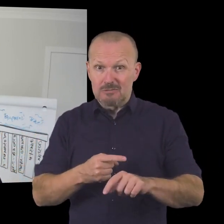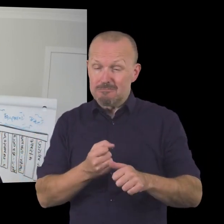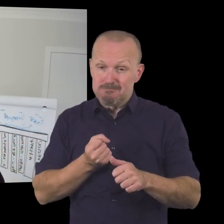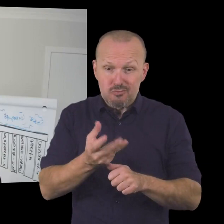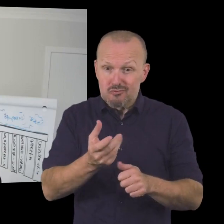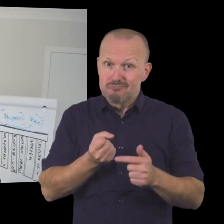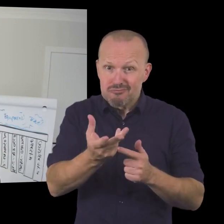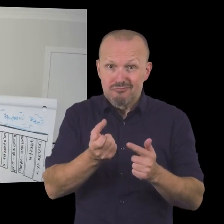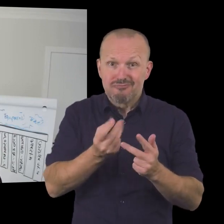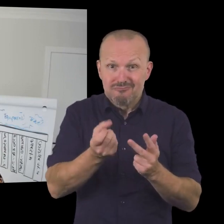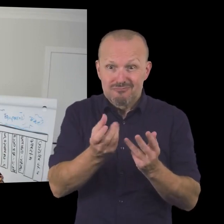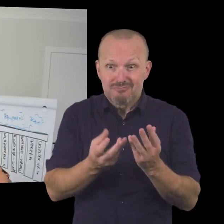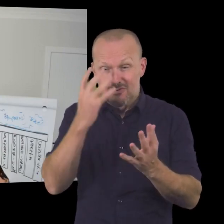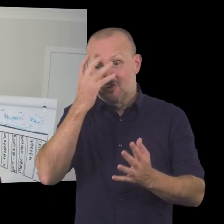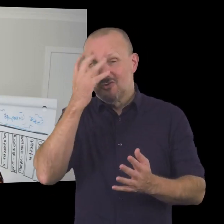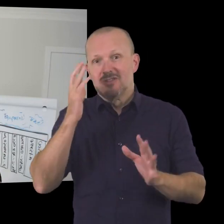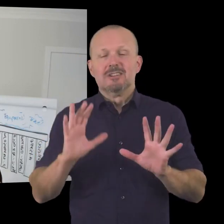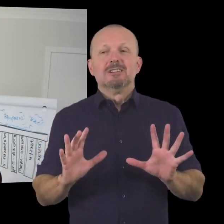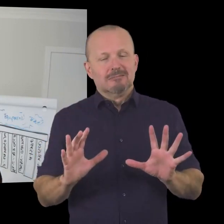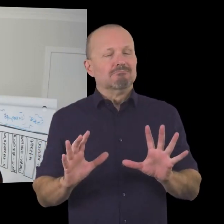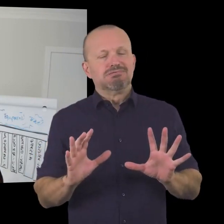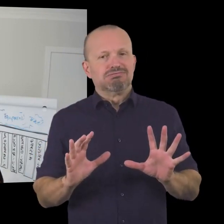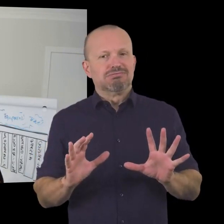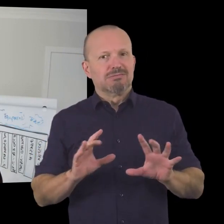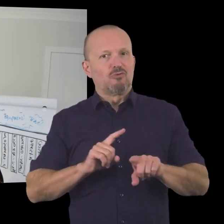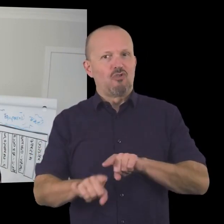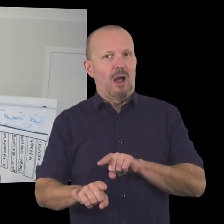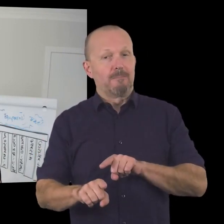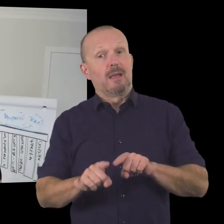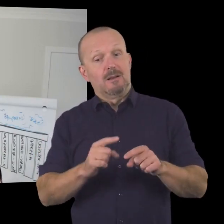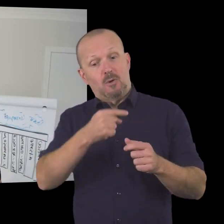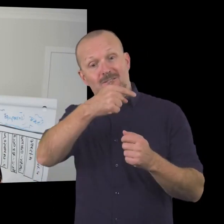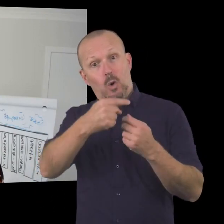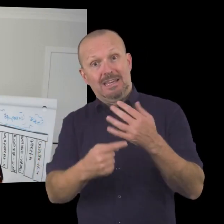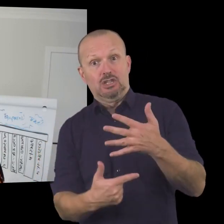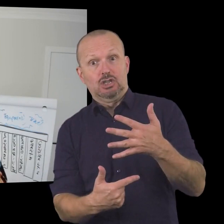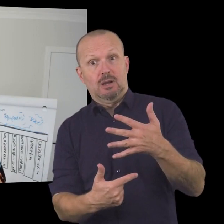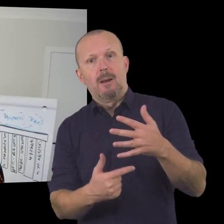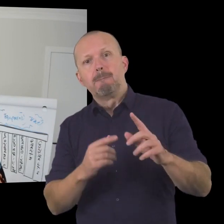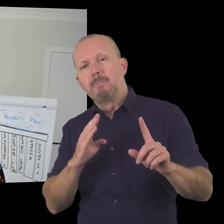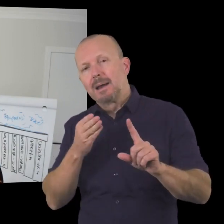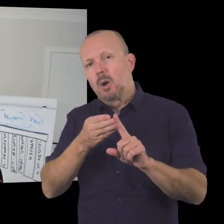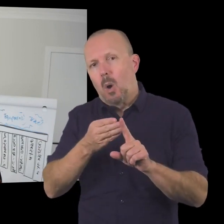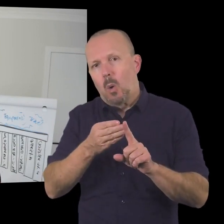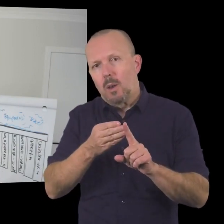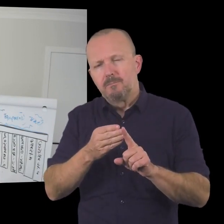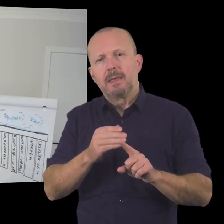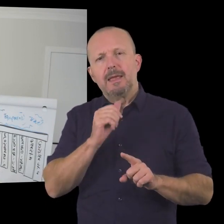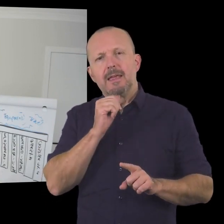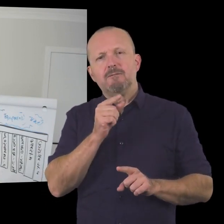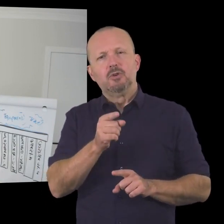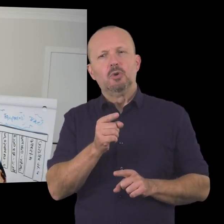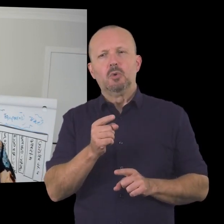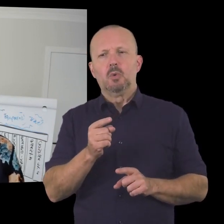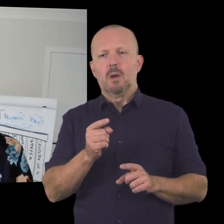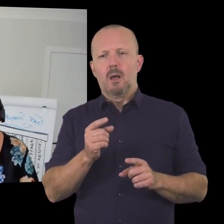for each uh income stream and we won't have the opportunity to share as much today but my goal for delving into each income stream as i